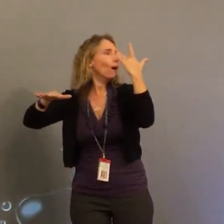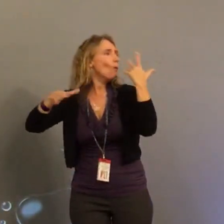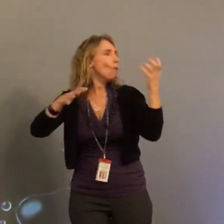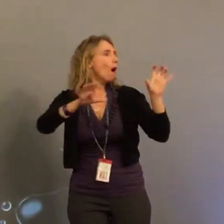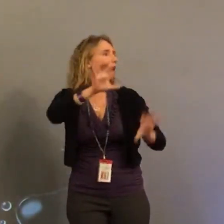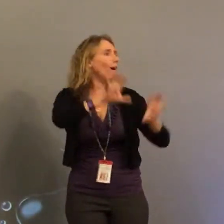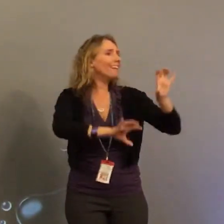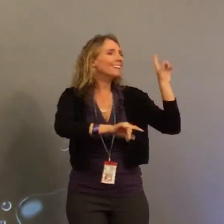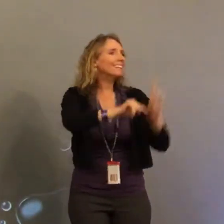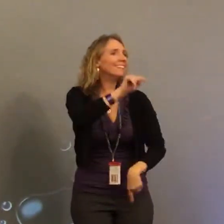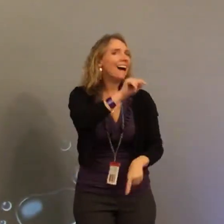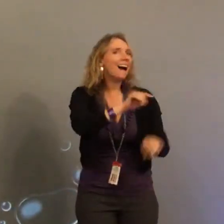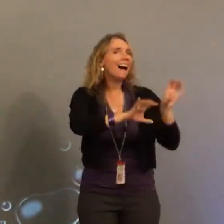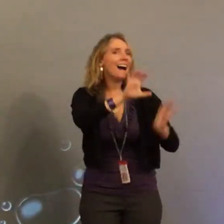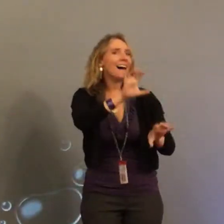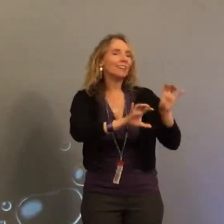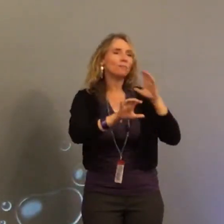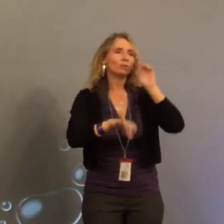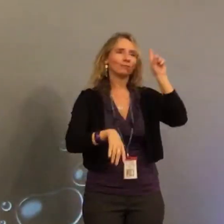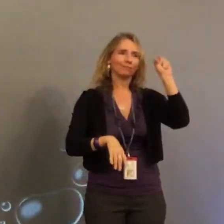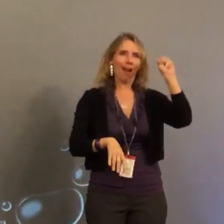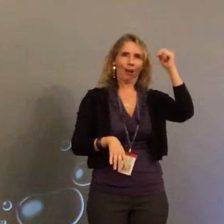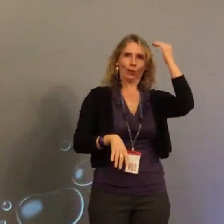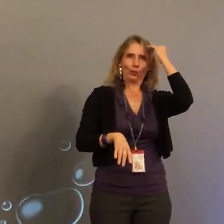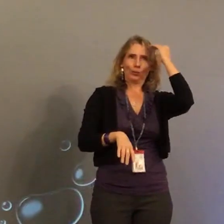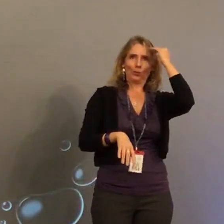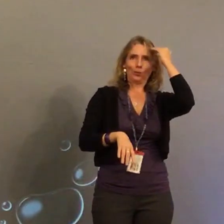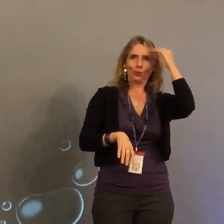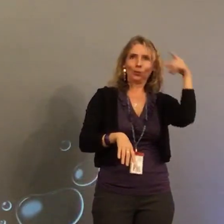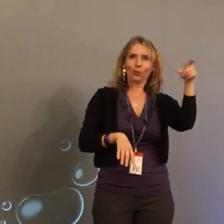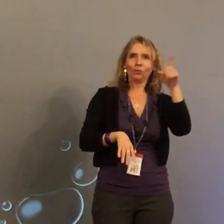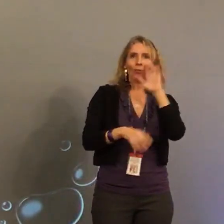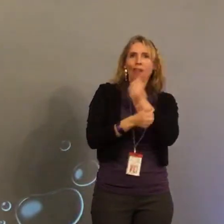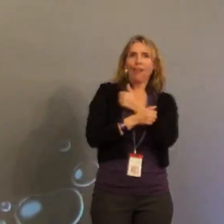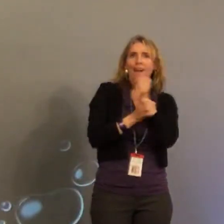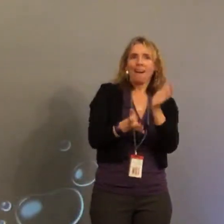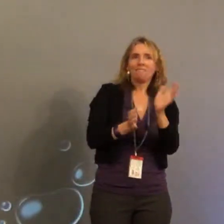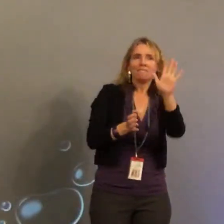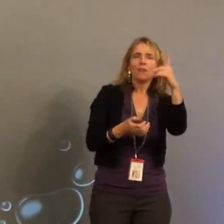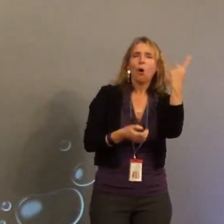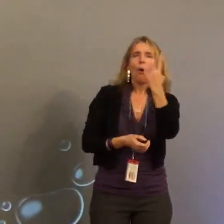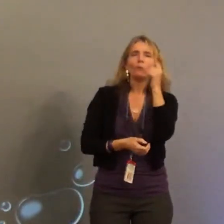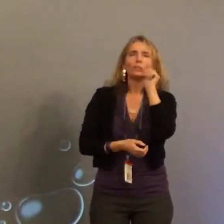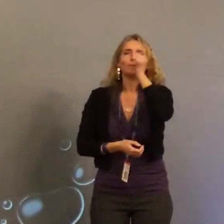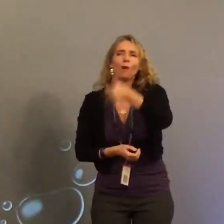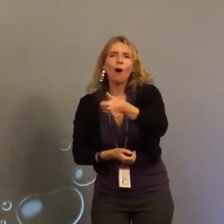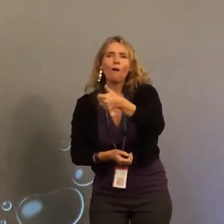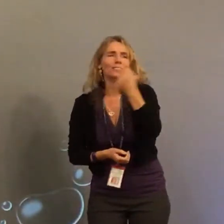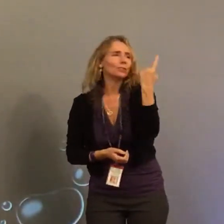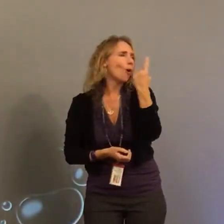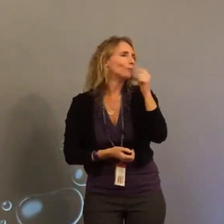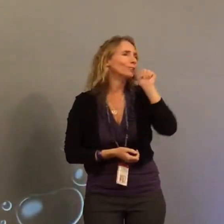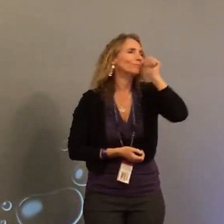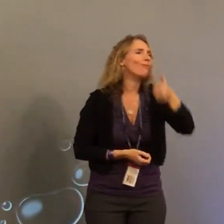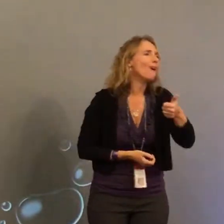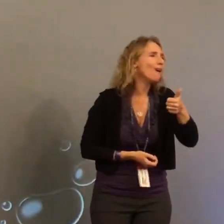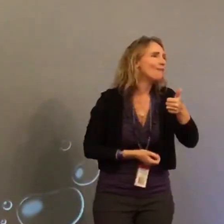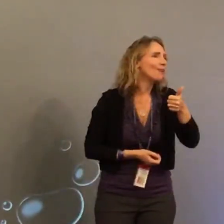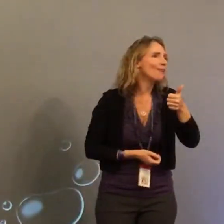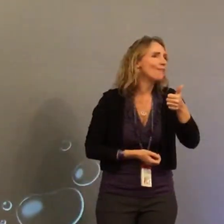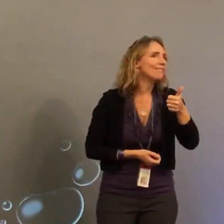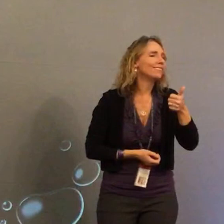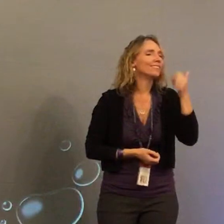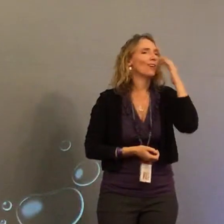So everybody would hurt, because everybody just wants to stay and talk. But Don knew, you gotta go. He knows the Deaf community, loves to talk.